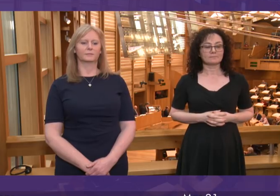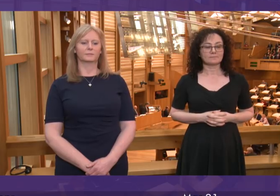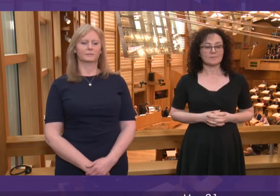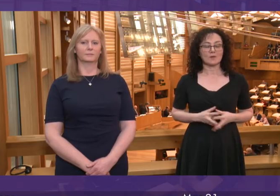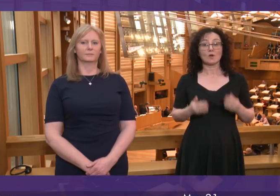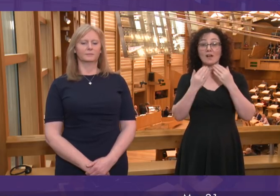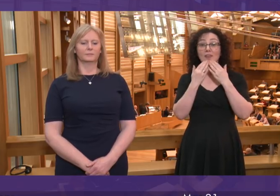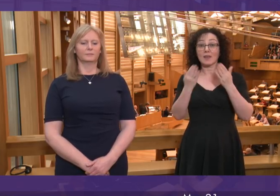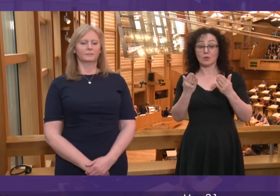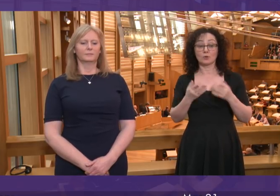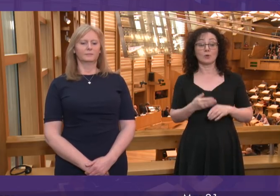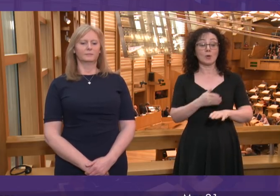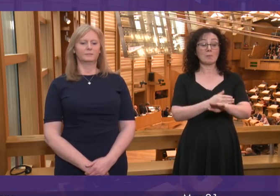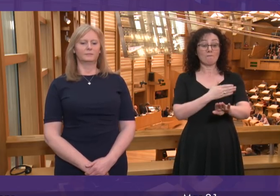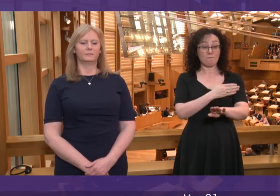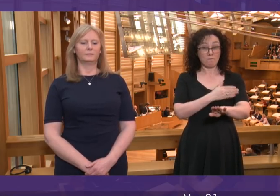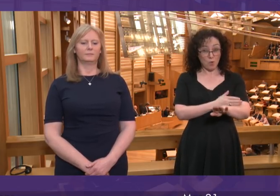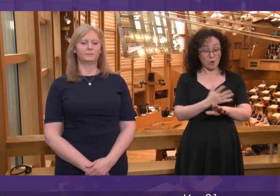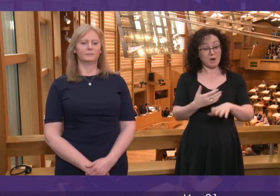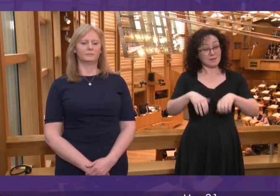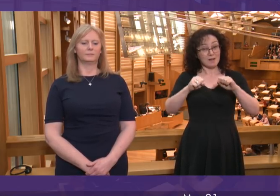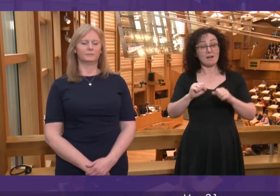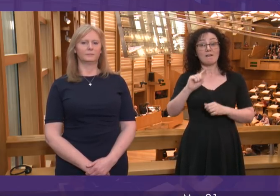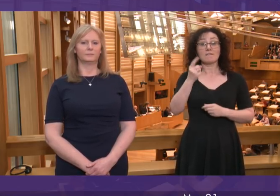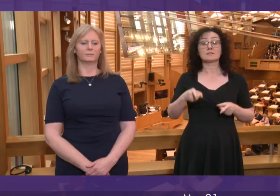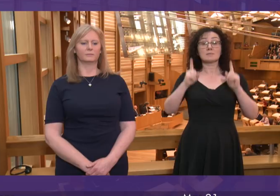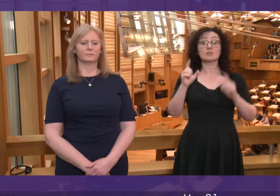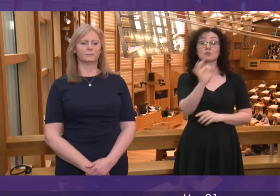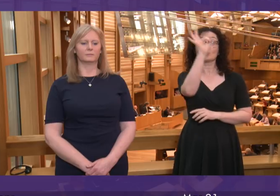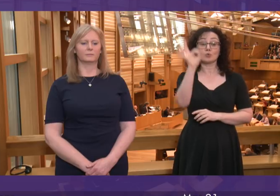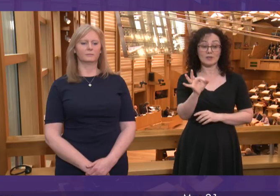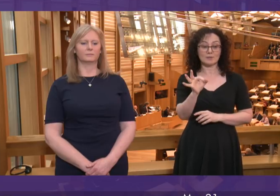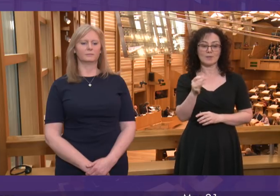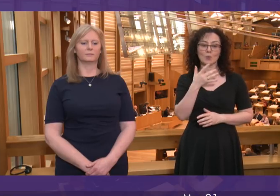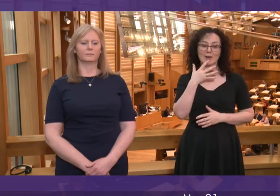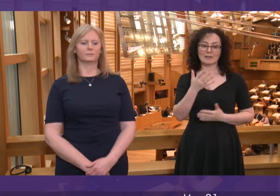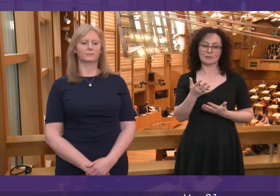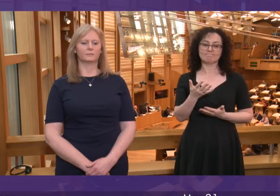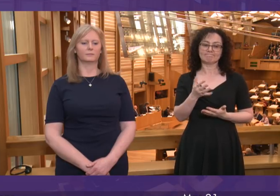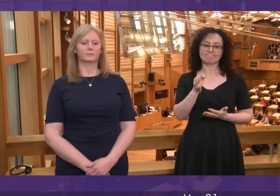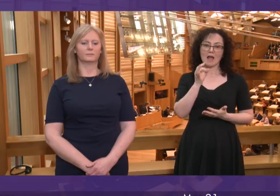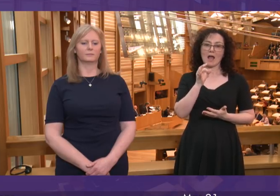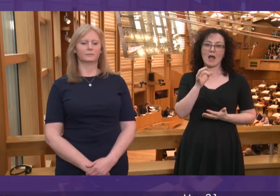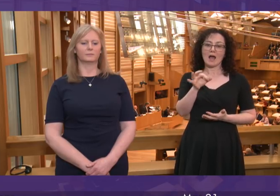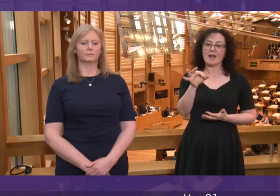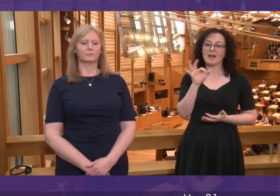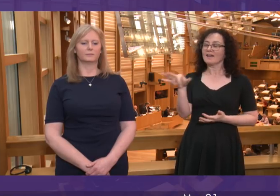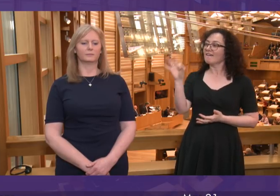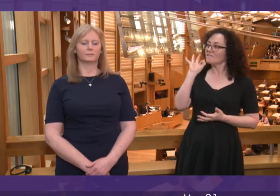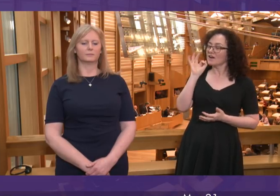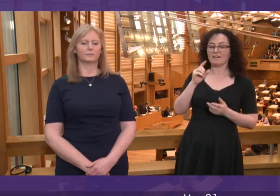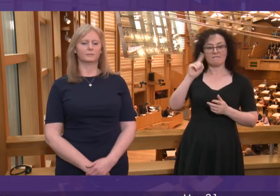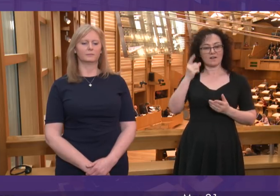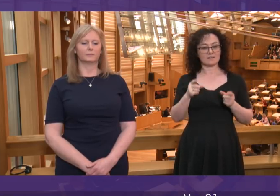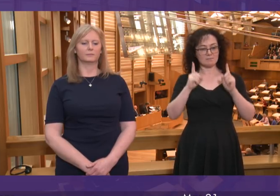Thank you. And before we move to the first question, could I invite the First Minister to make a few remarks following the tragic events in